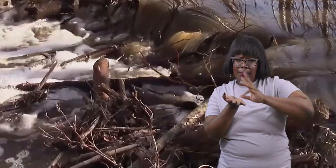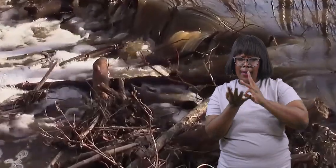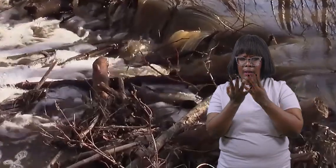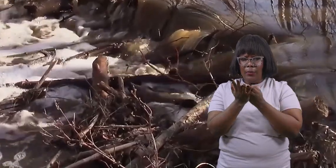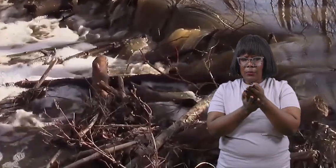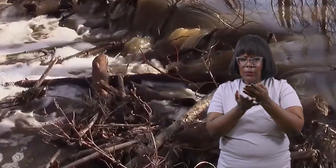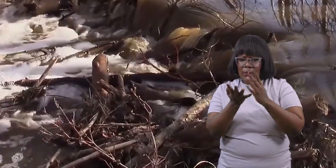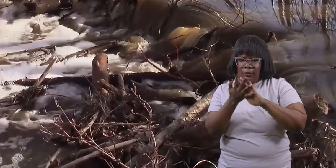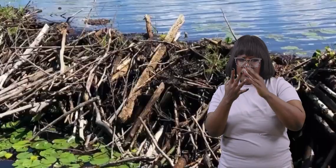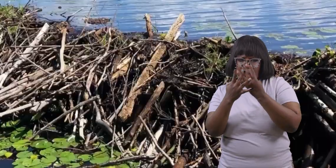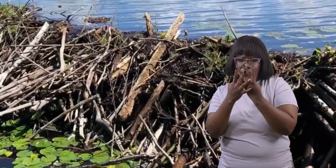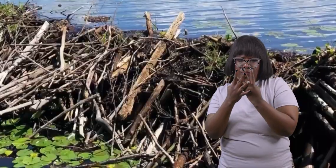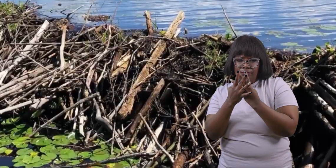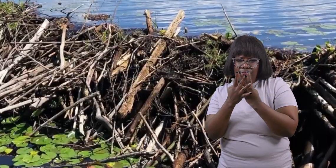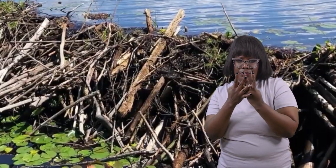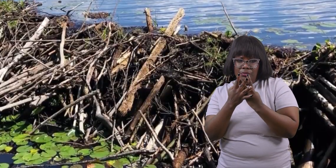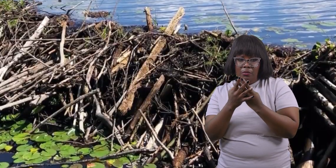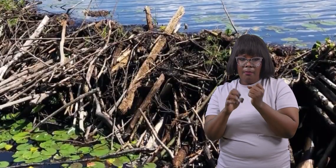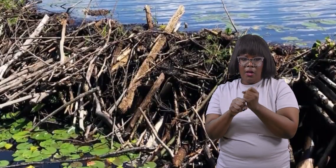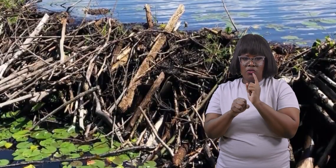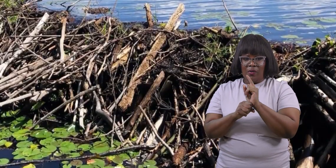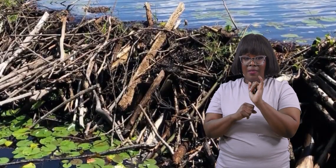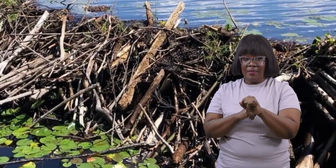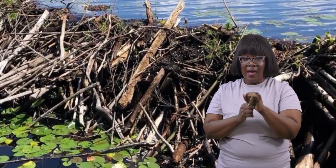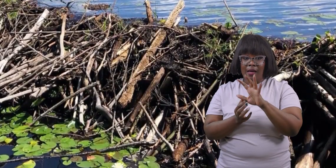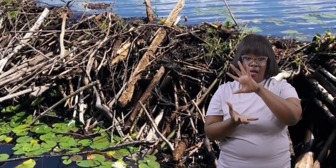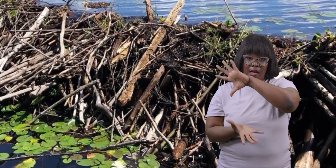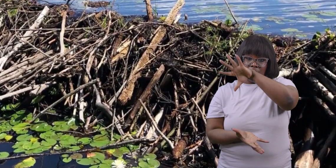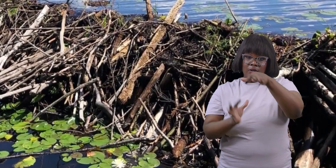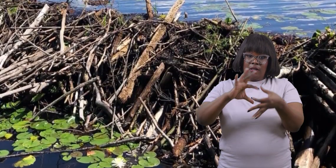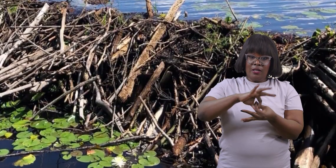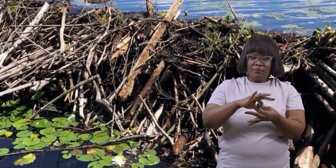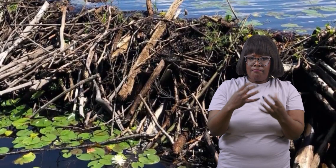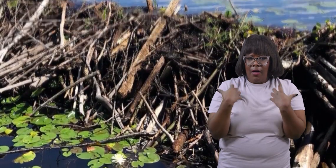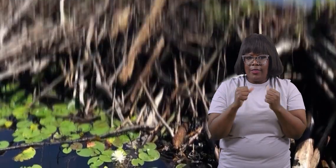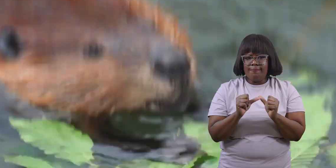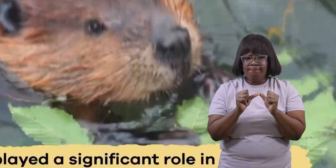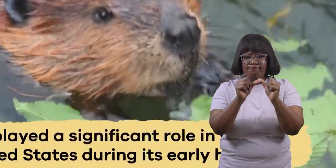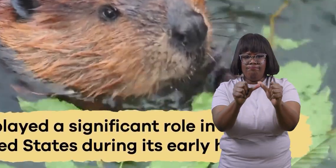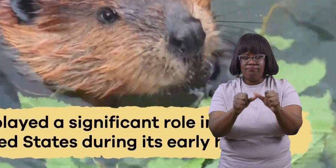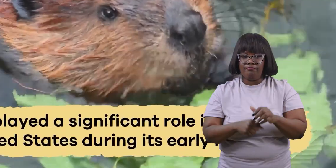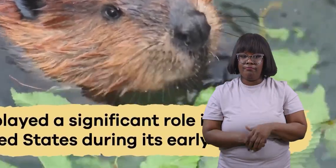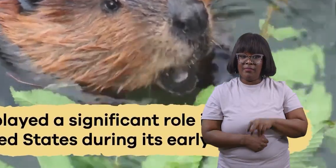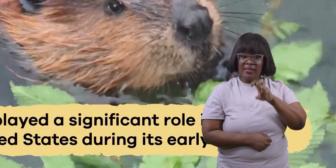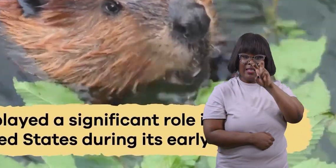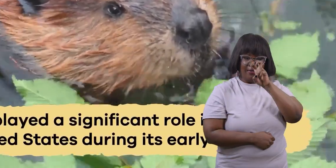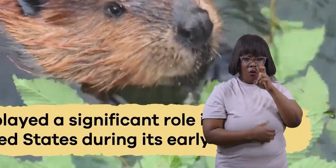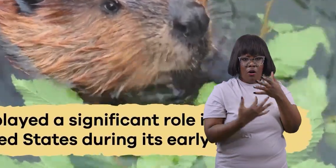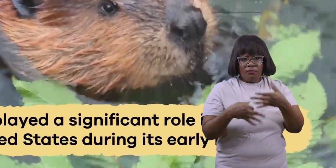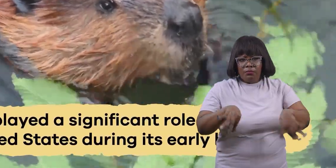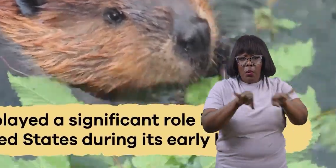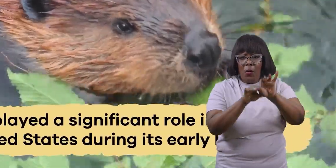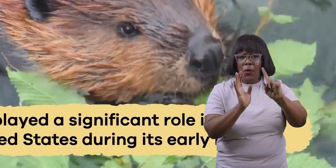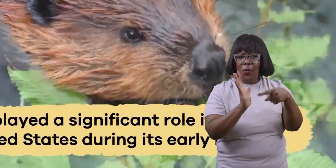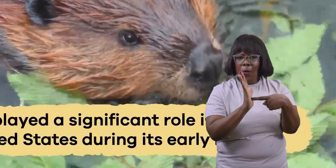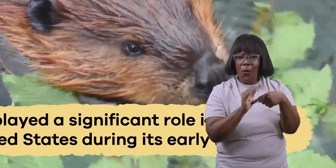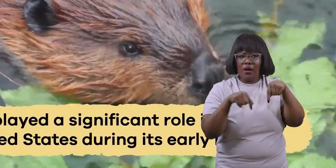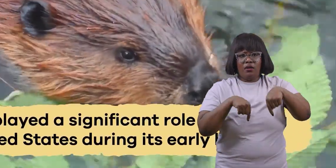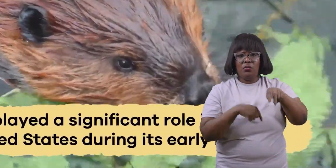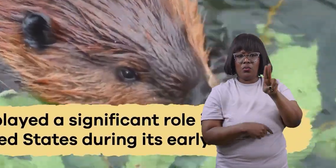flows through them making them necessary for keeping ecosystems healthy beavers played a significant role in shaping the united states